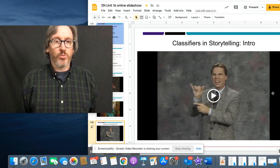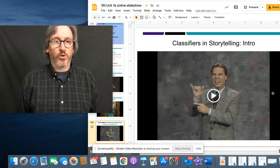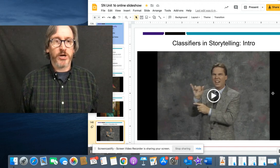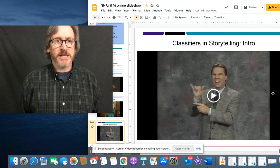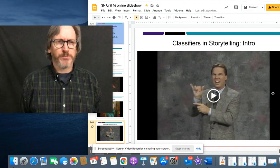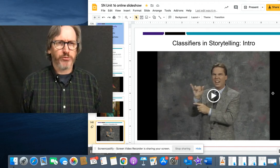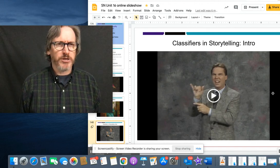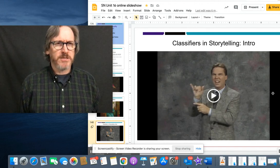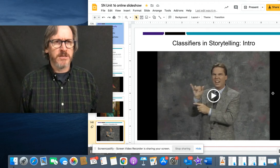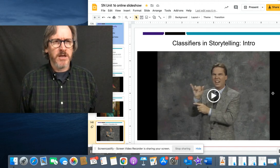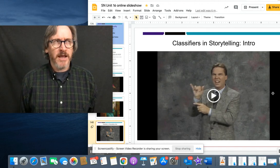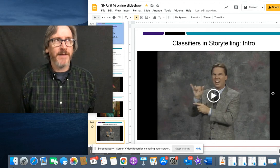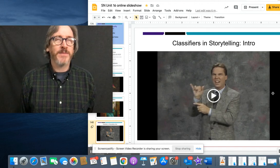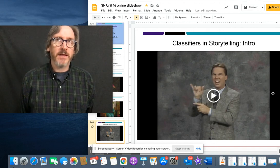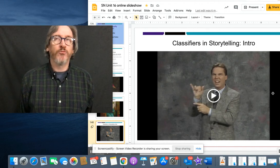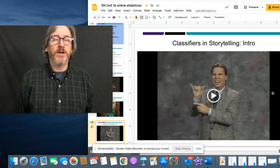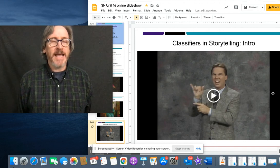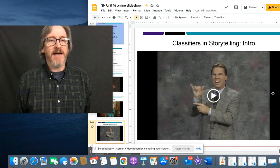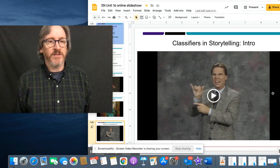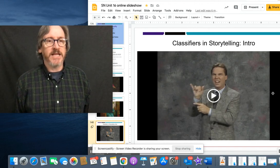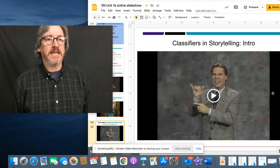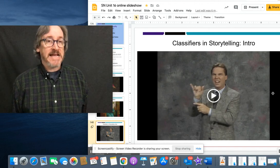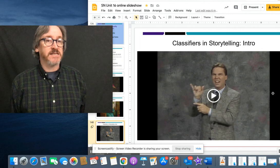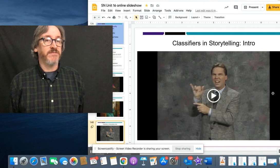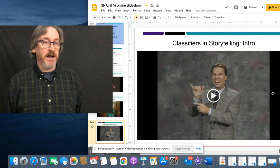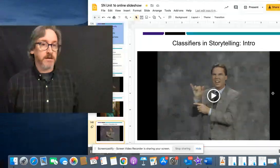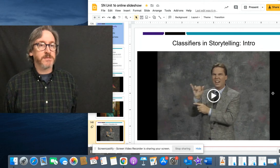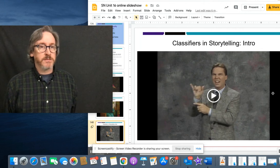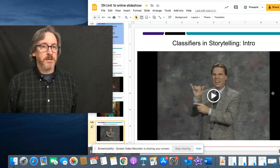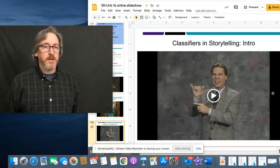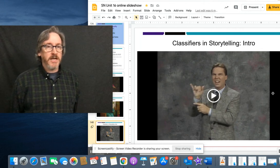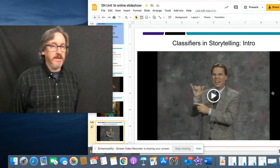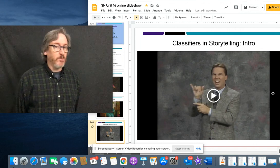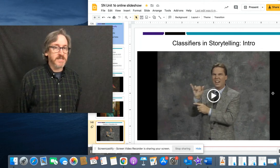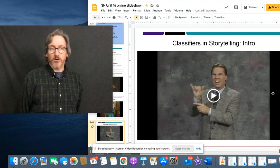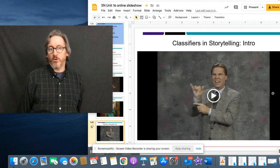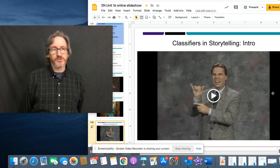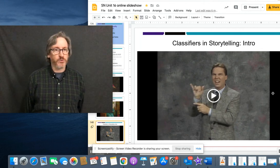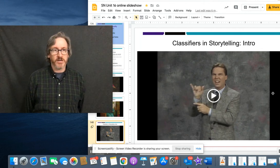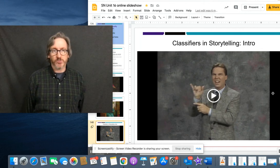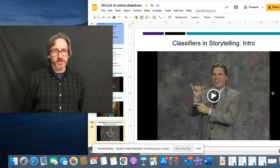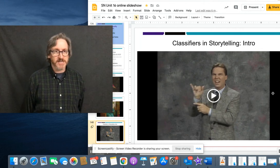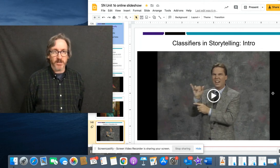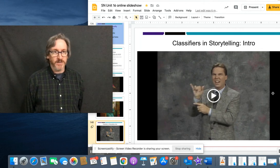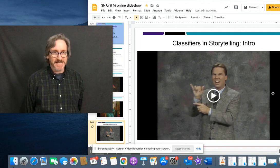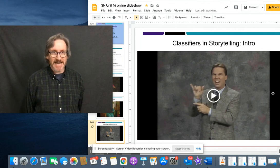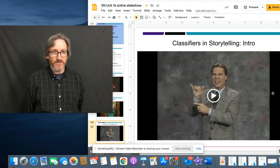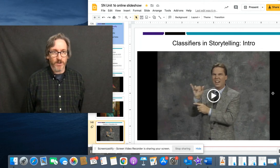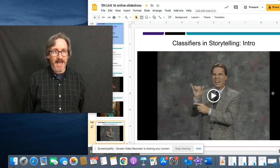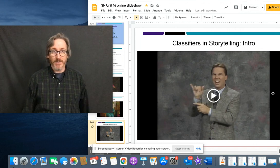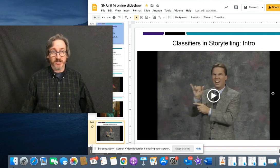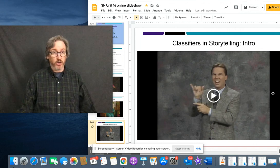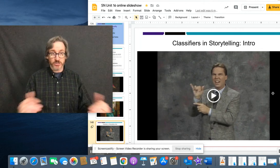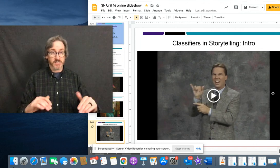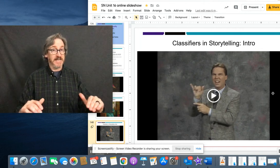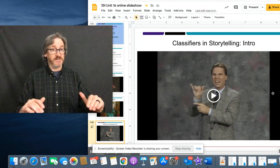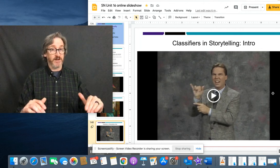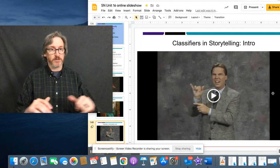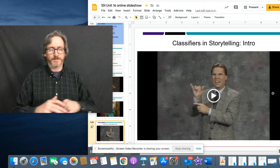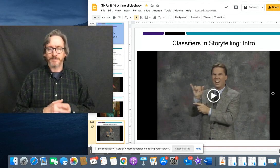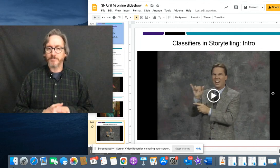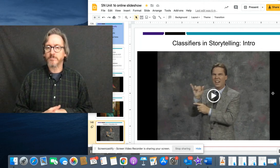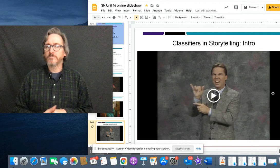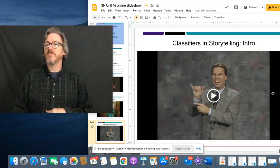His work is really heavily classifiers. He will tell whole stories where he's not using any vocabulary. It's all just